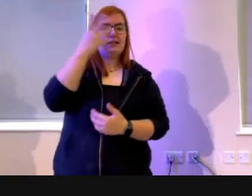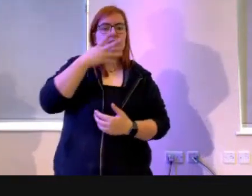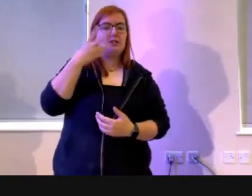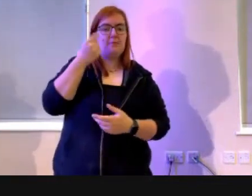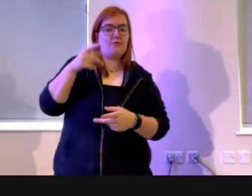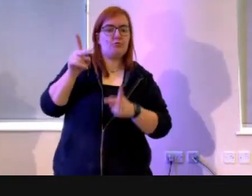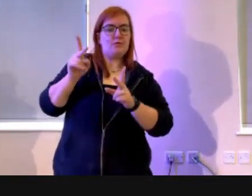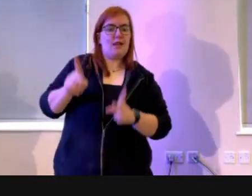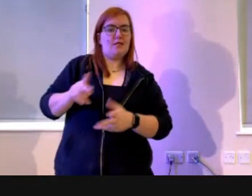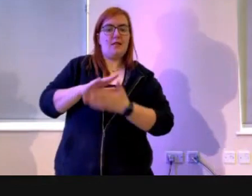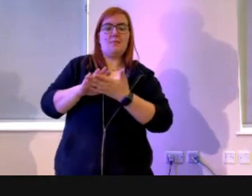means.